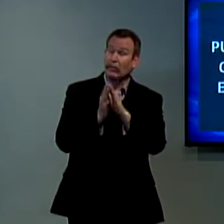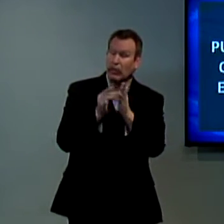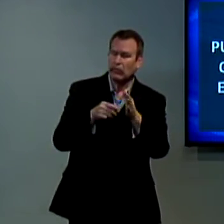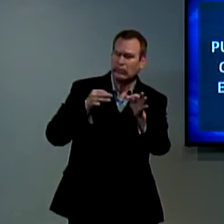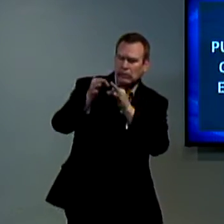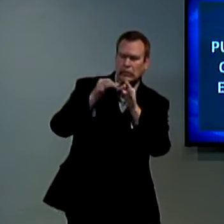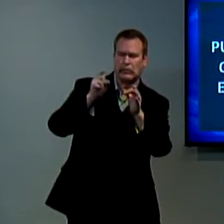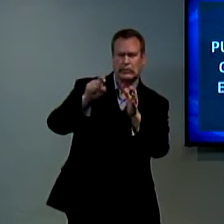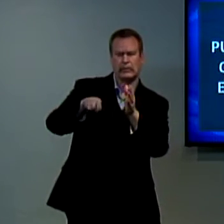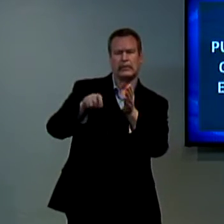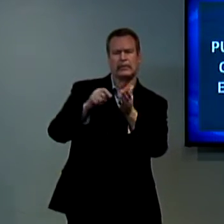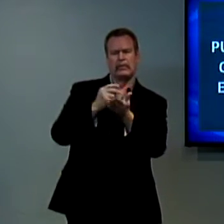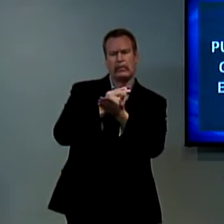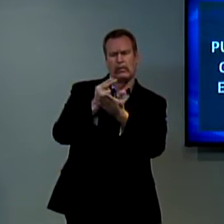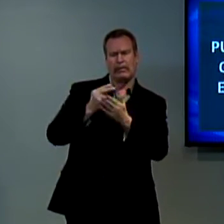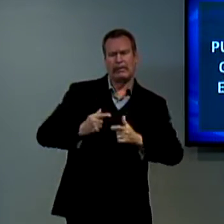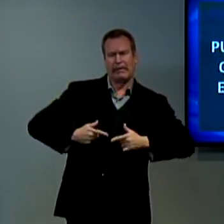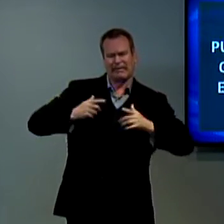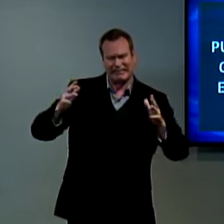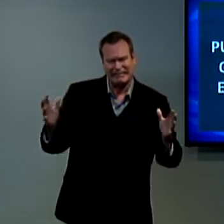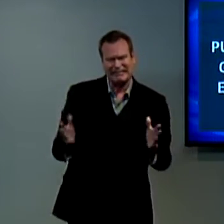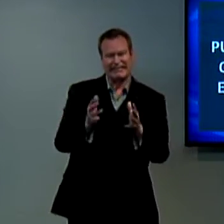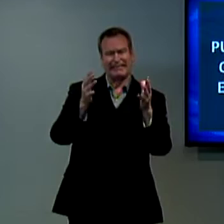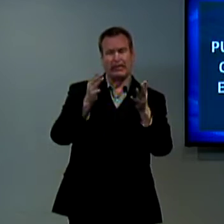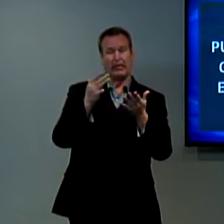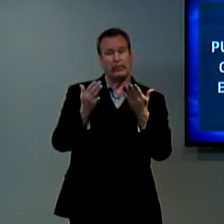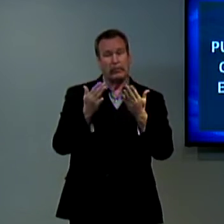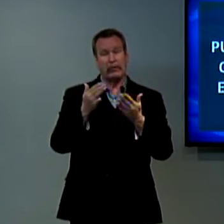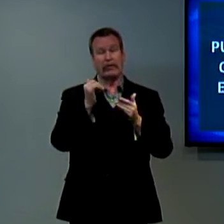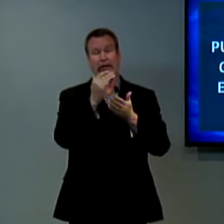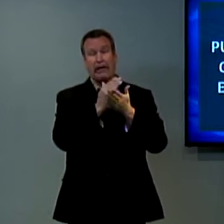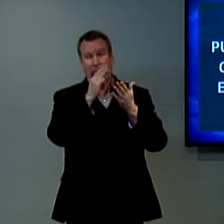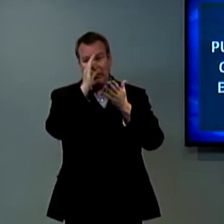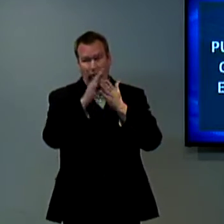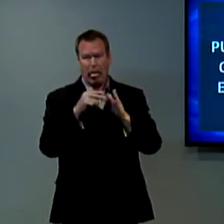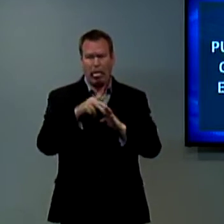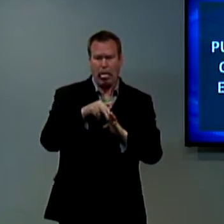In 1st Thessalonians, it explains that we must have a holy life.